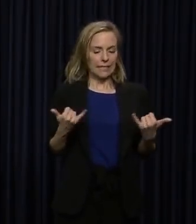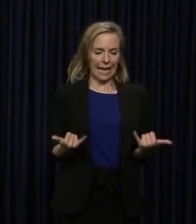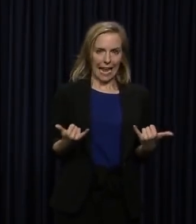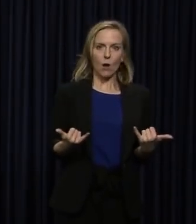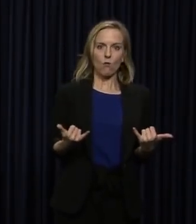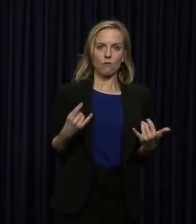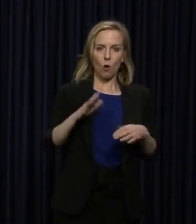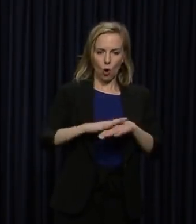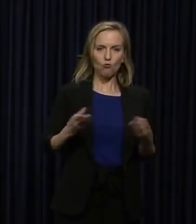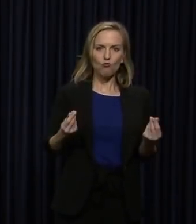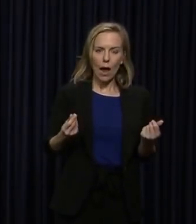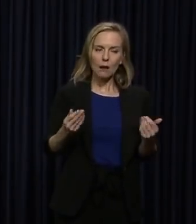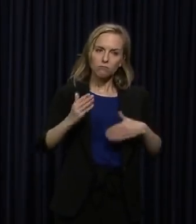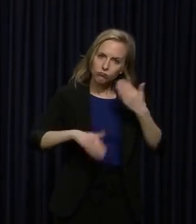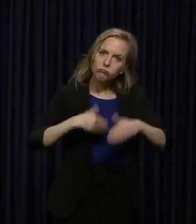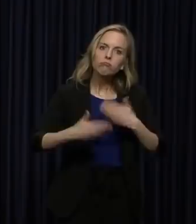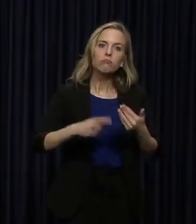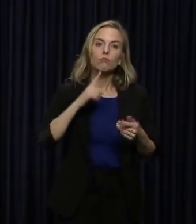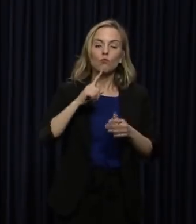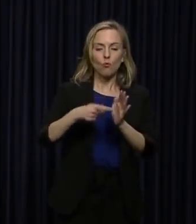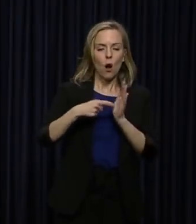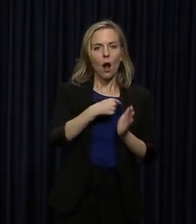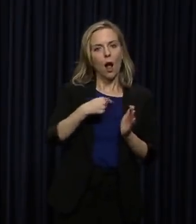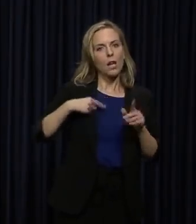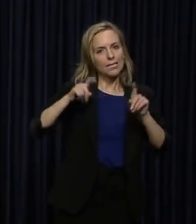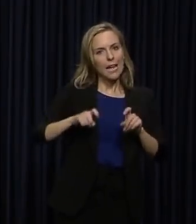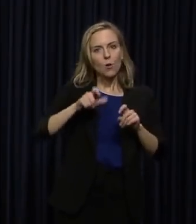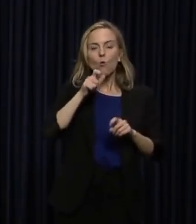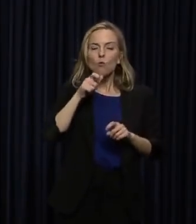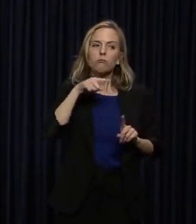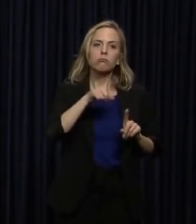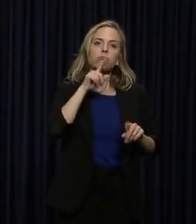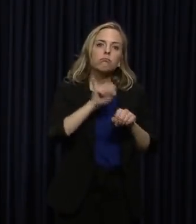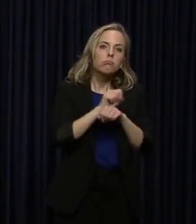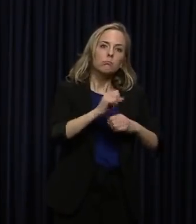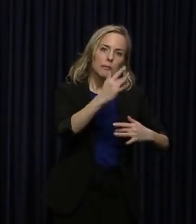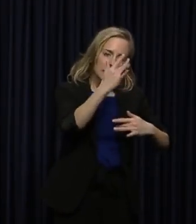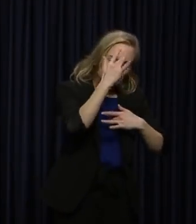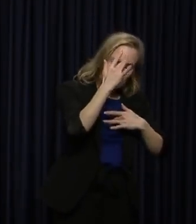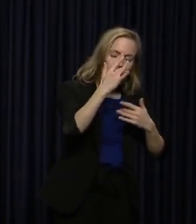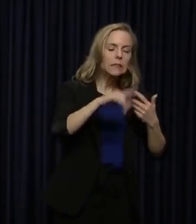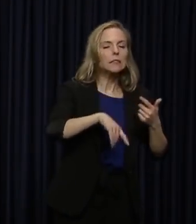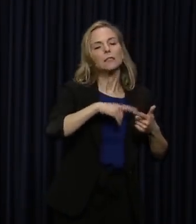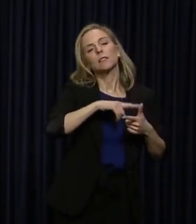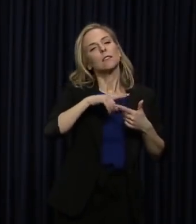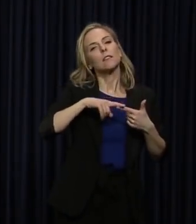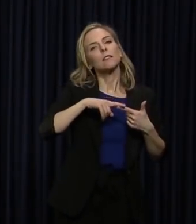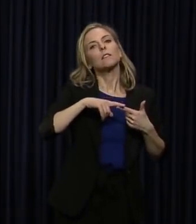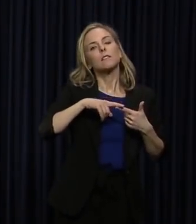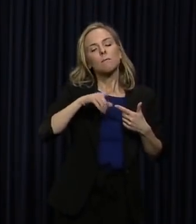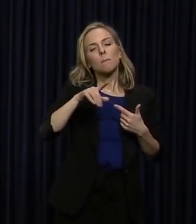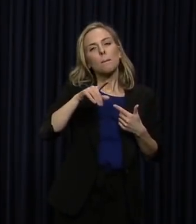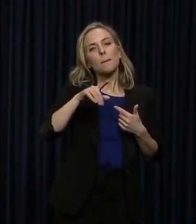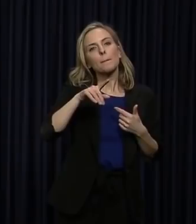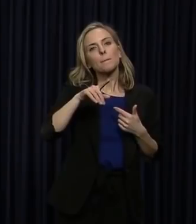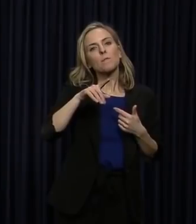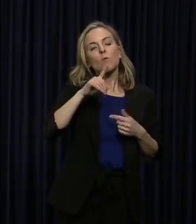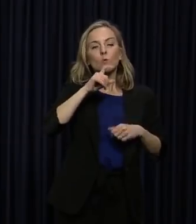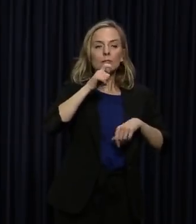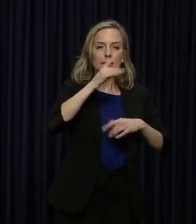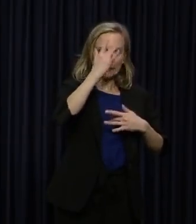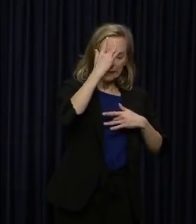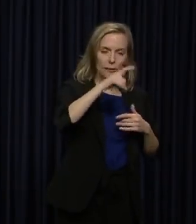ground. And that requires us to test the most sick, those that are in the